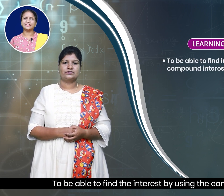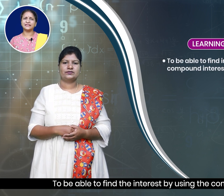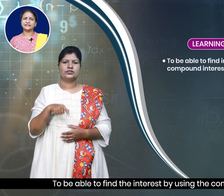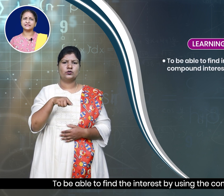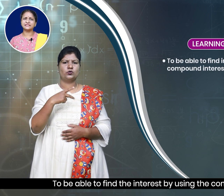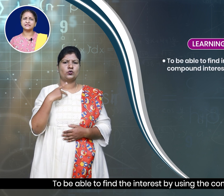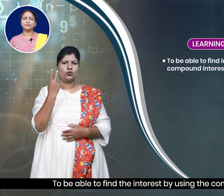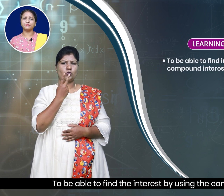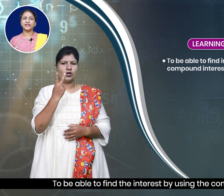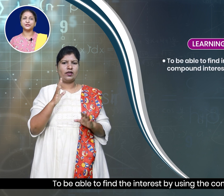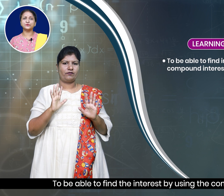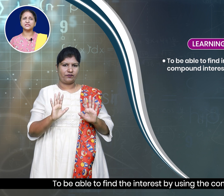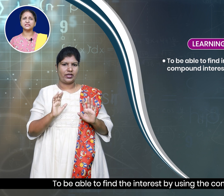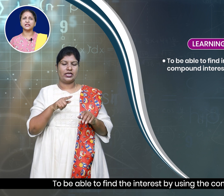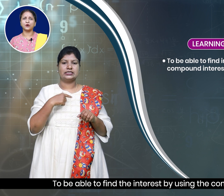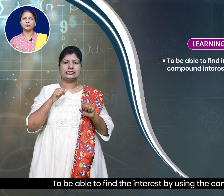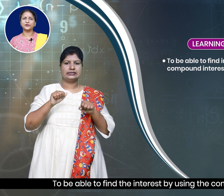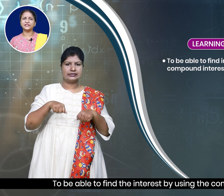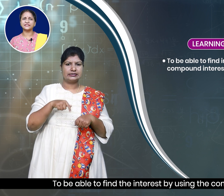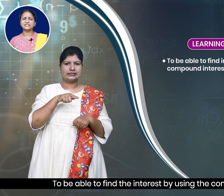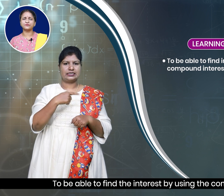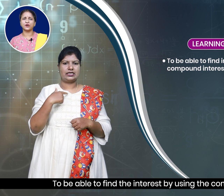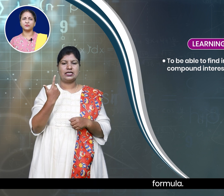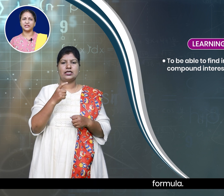the interest by using the compound interest formula.